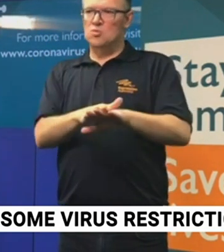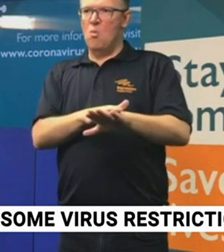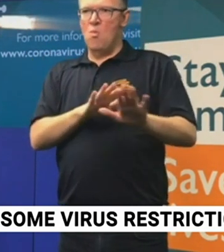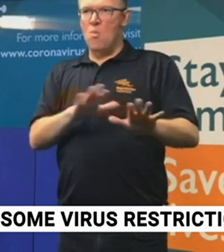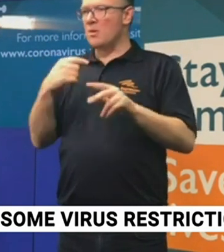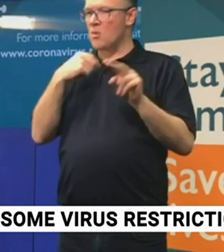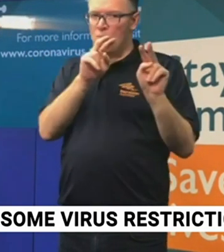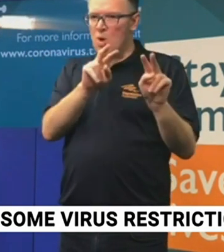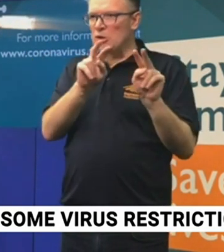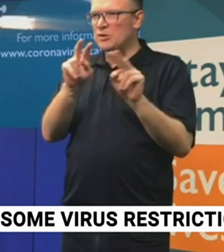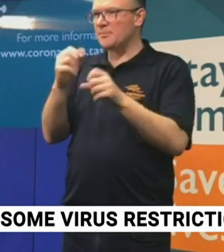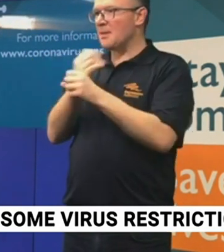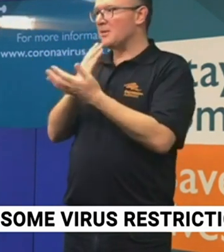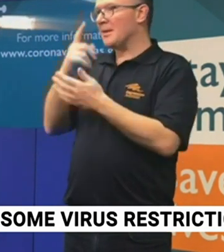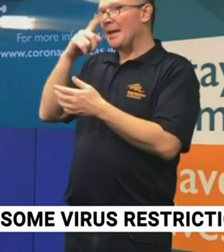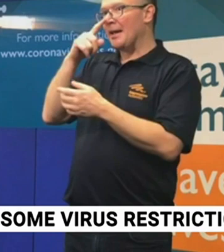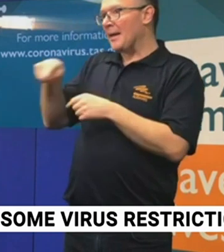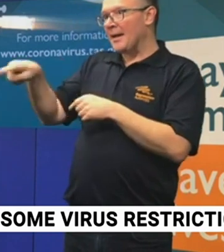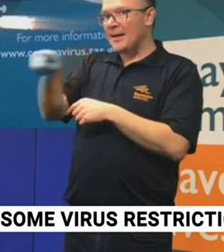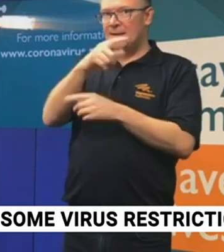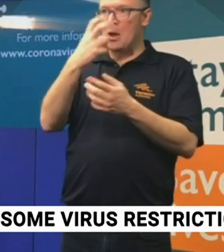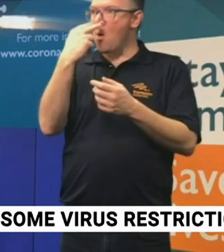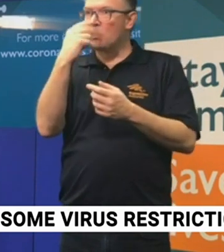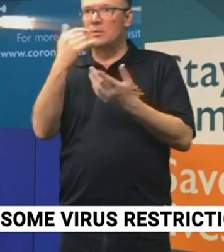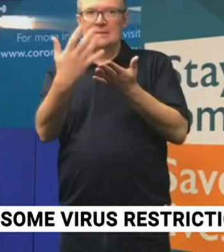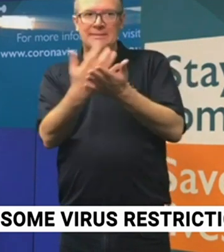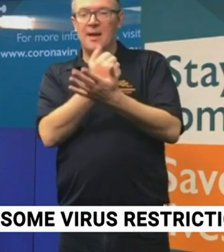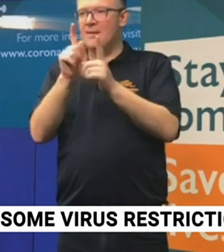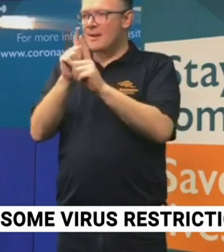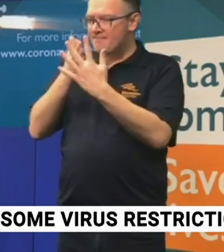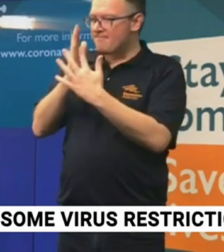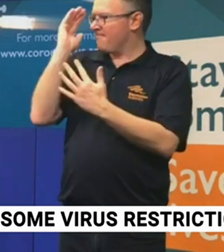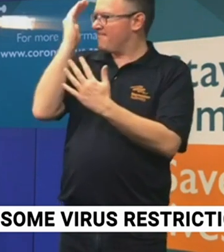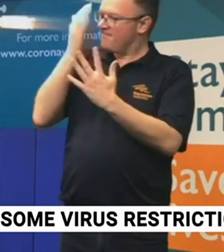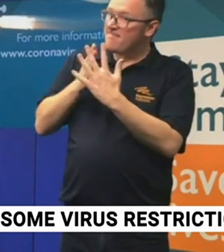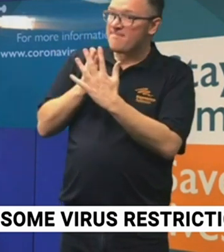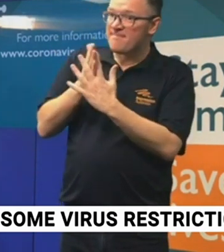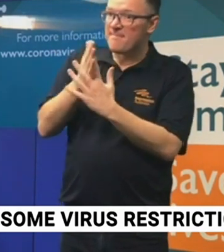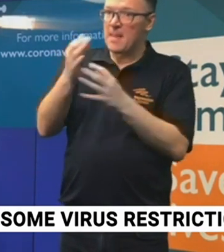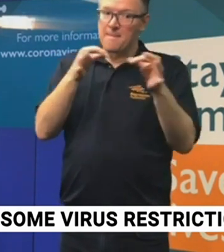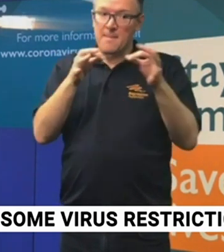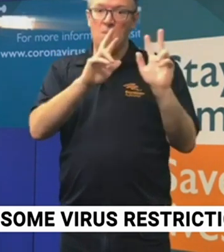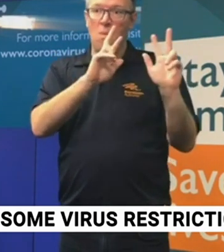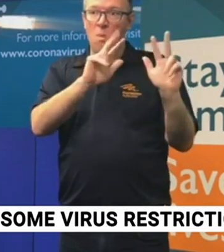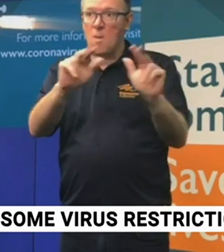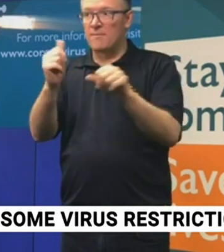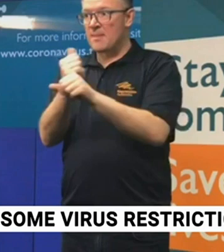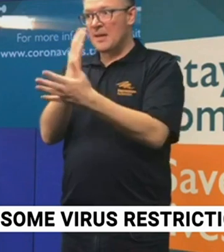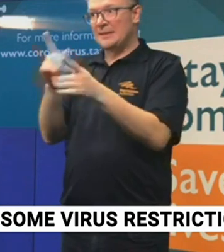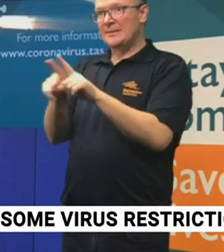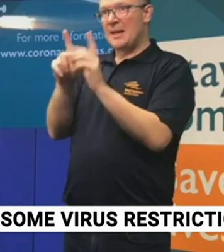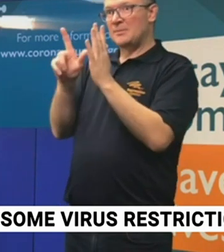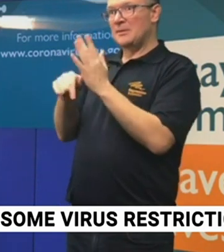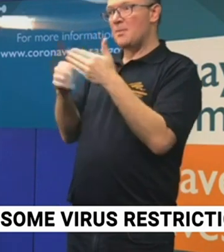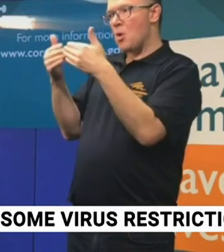safe but at the same time find a glide path that keeps people safe and at the same time starts to open up our economy in a sensible